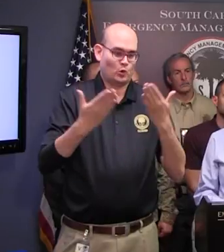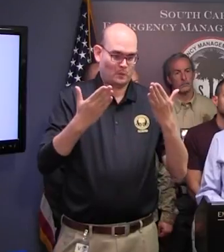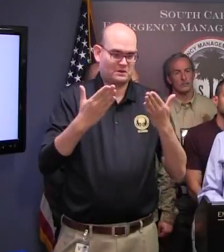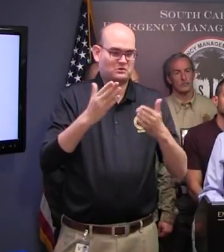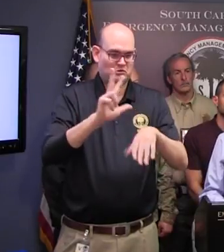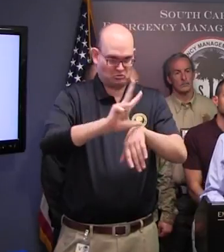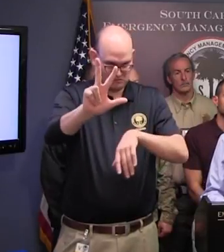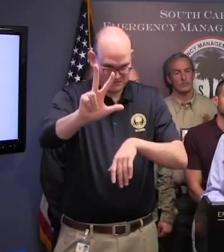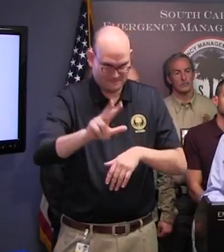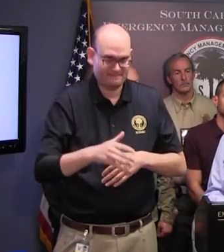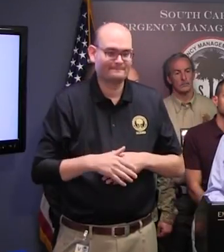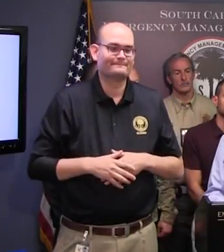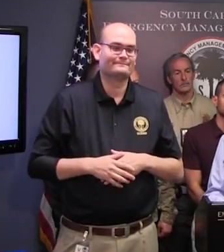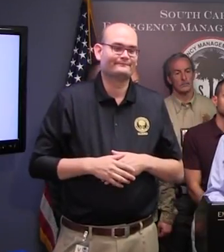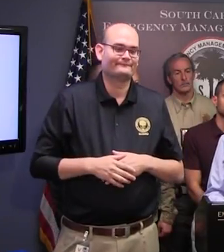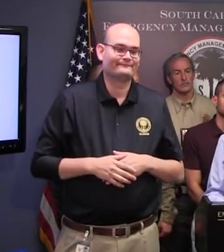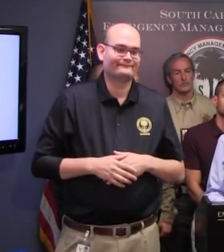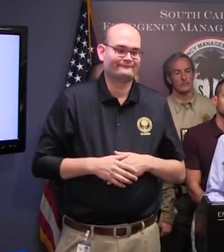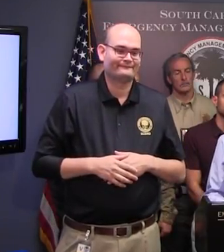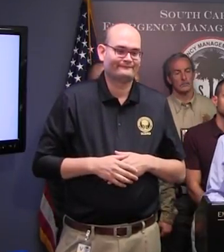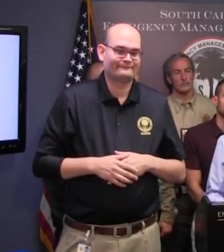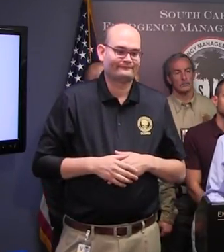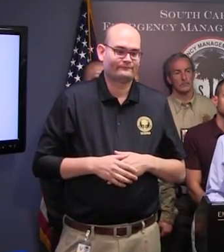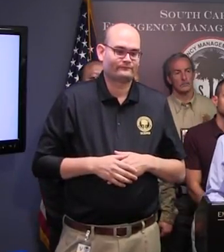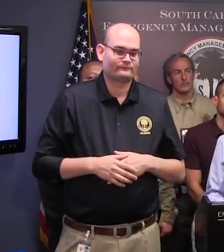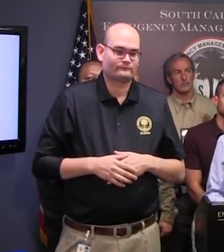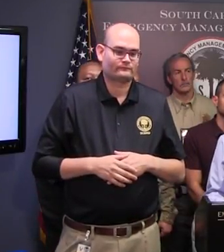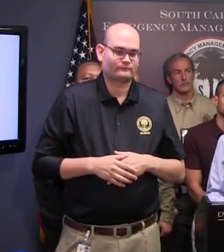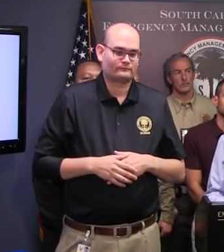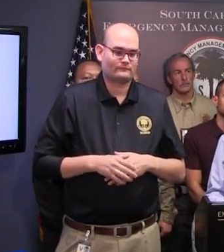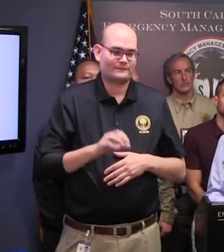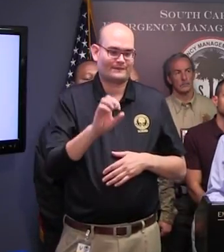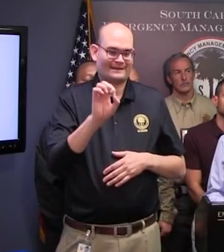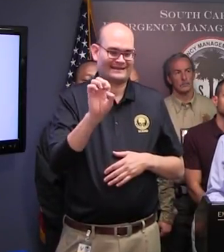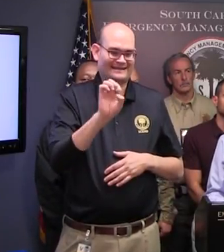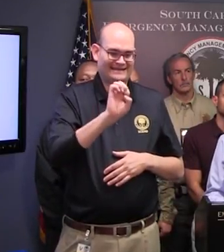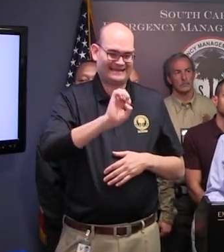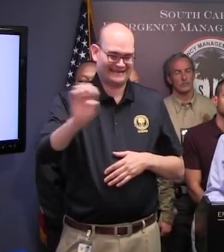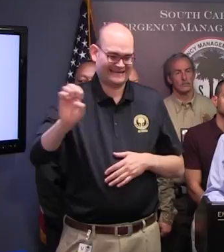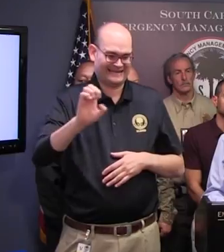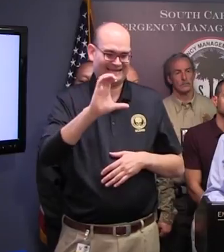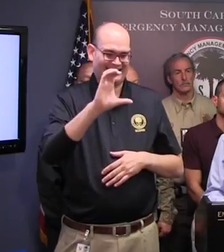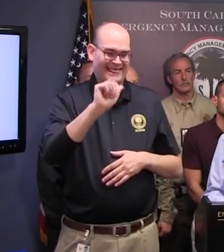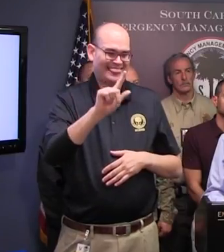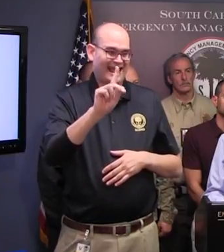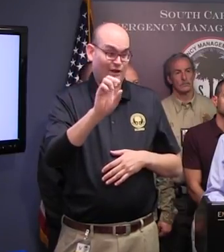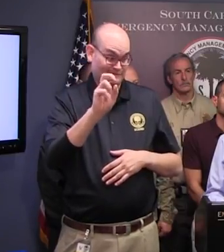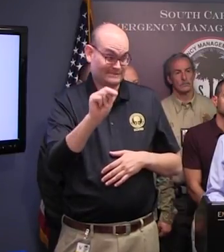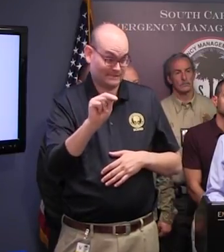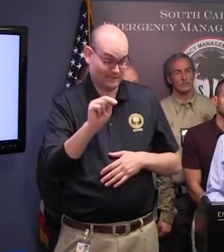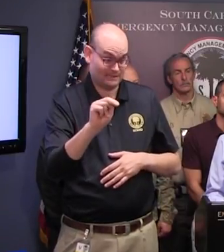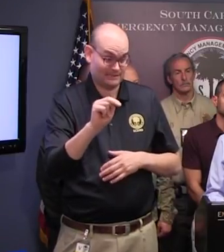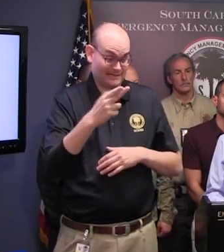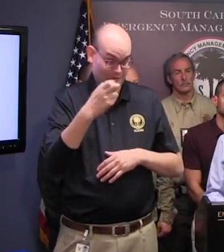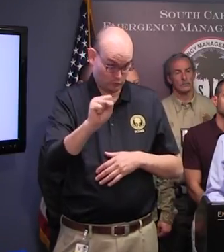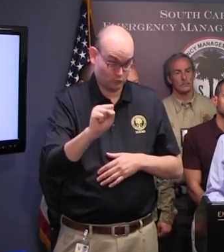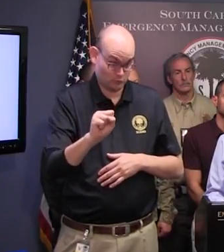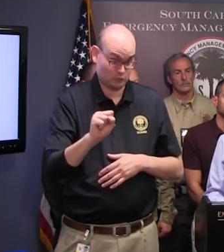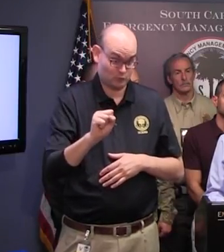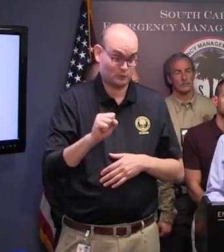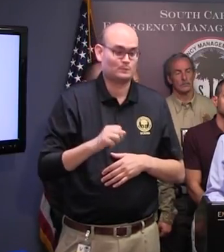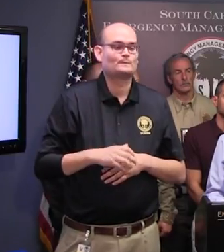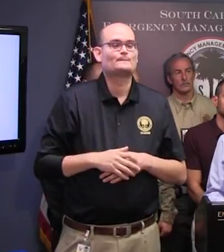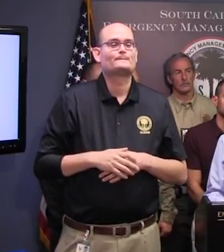at 3 p.m. East Clarendon High School in Clarendon County is scheduled to